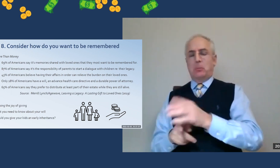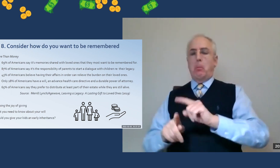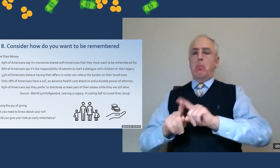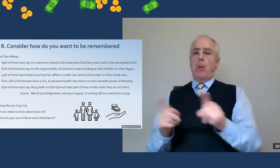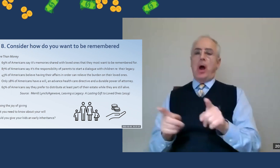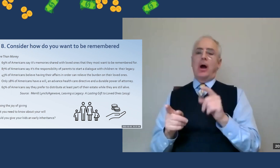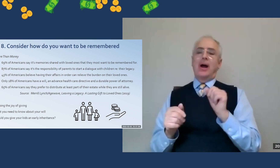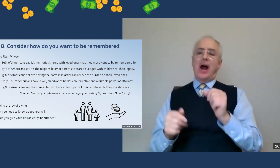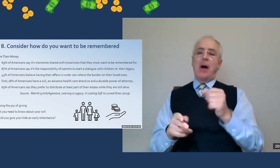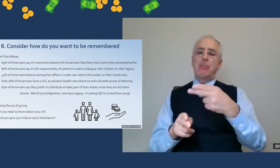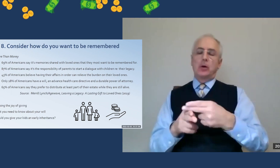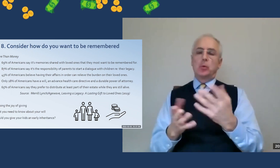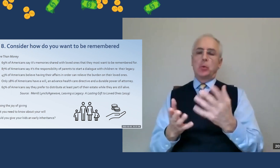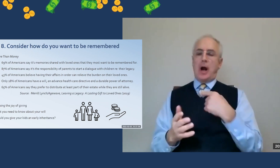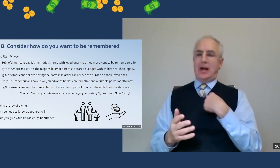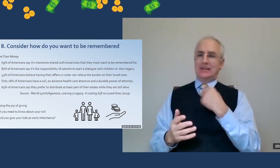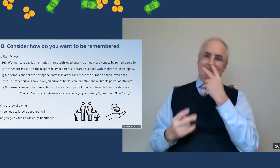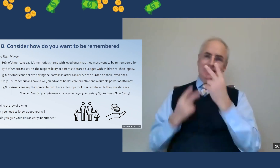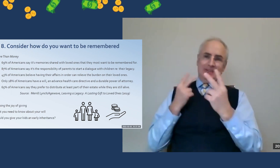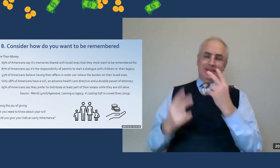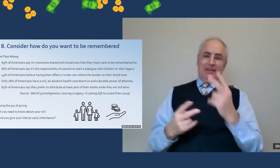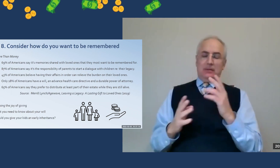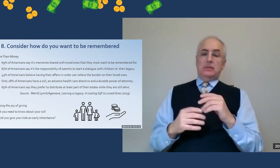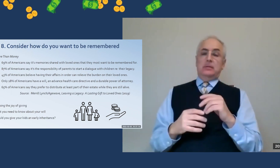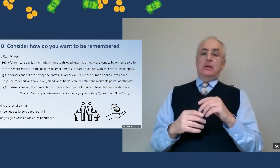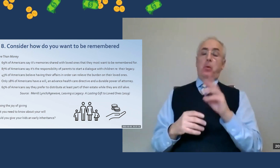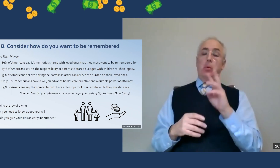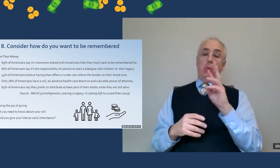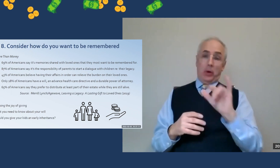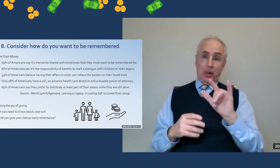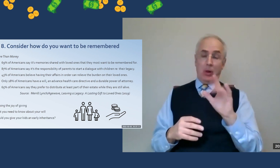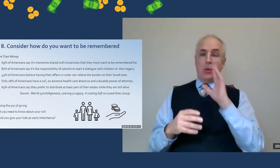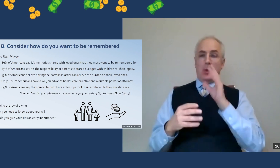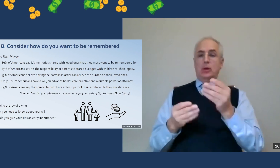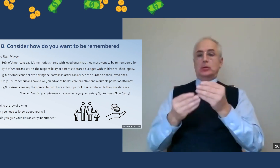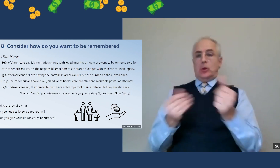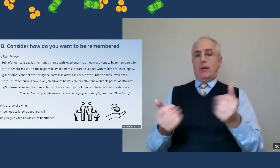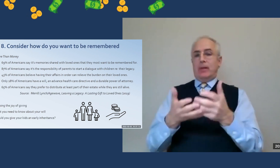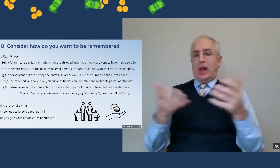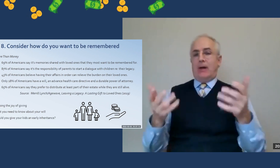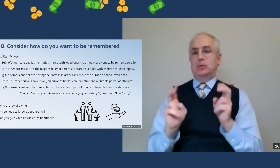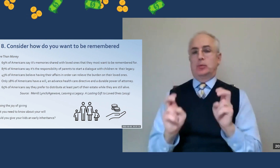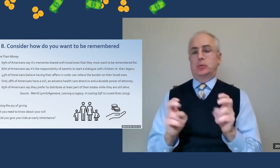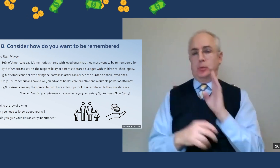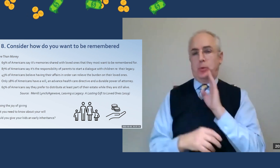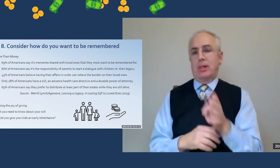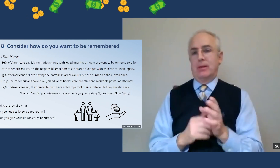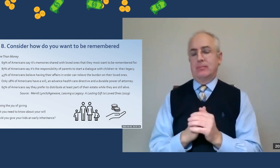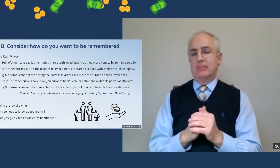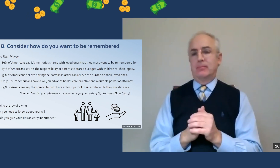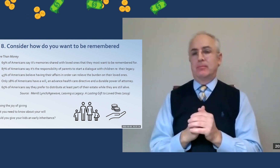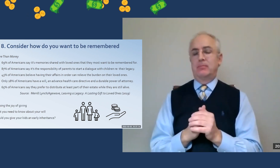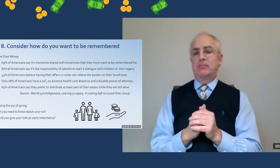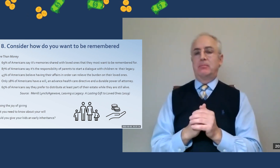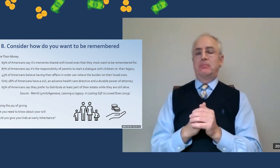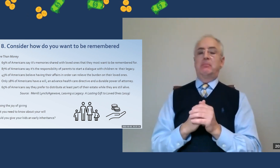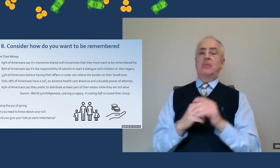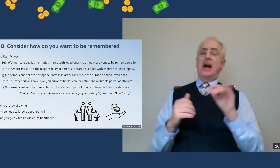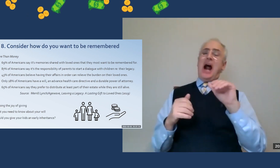details of wills out there. I just think it's important for me to mention what I see. And wills actually solve a lot of issues.